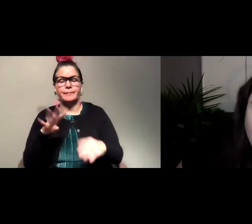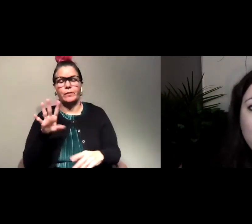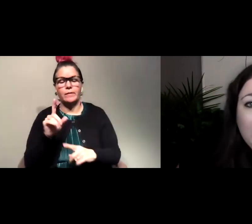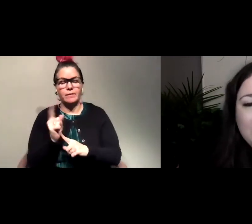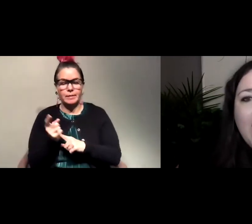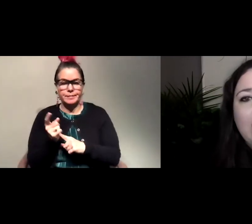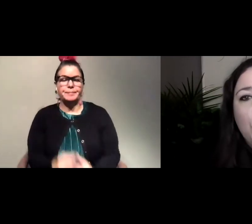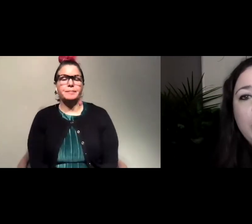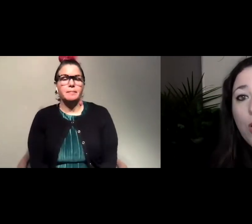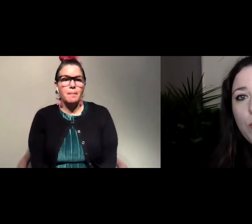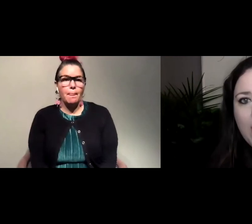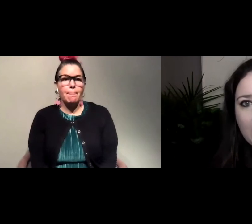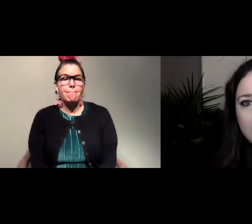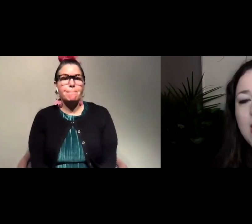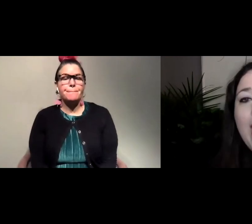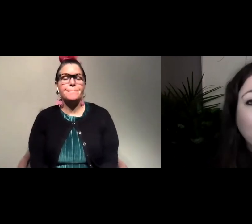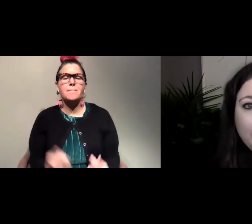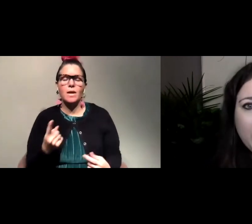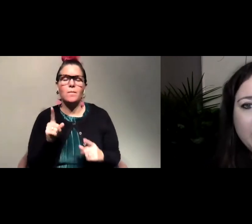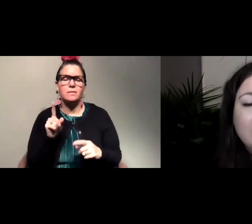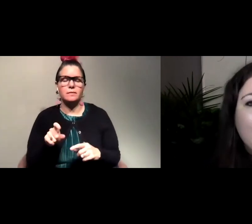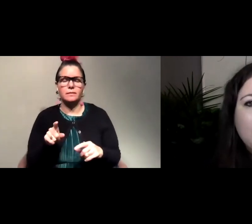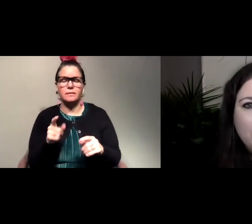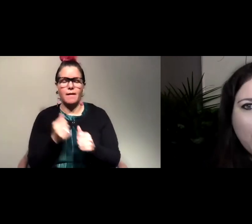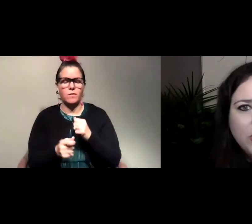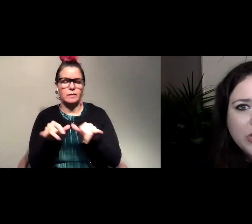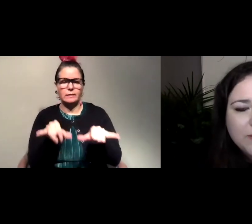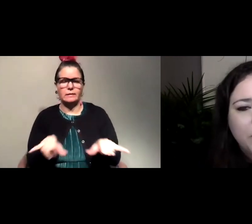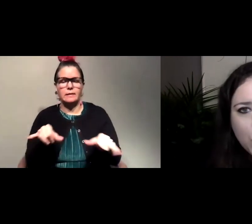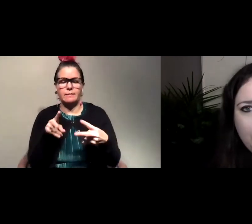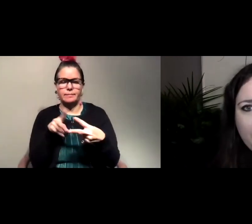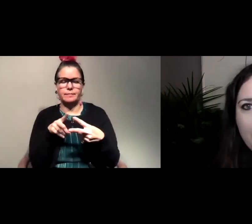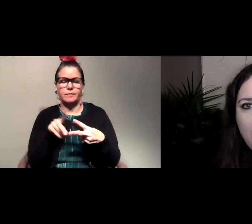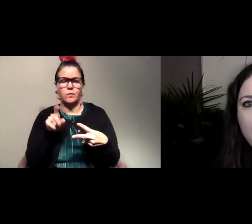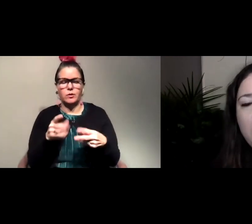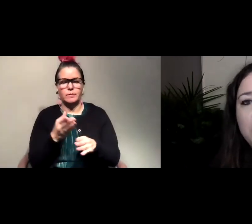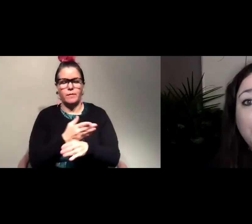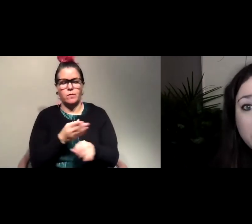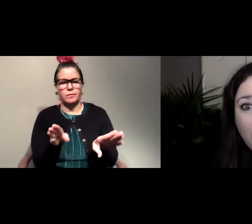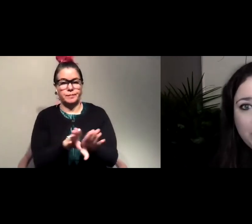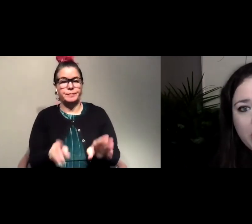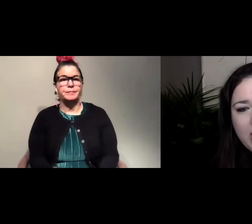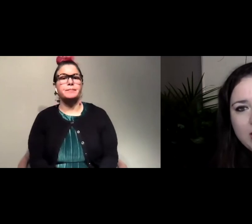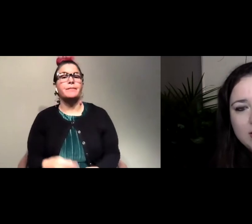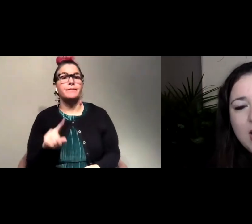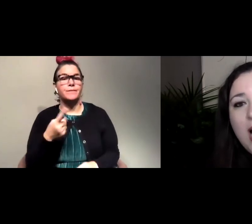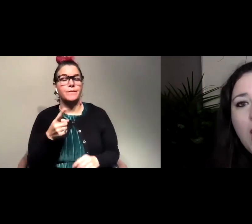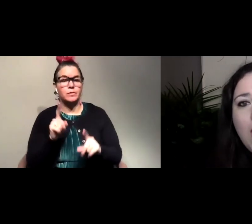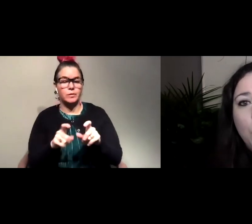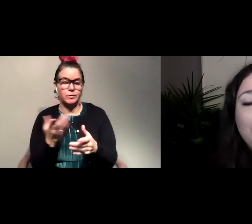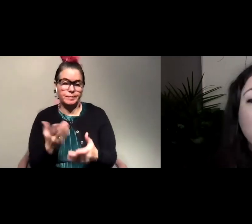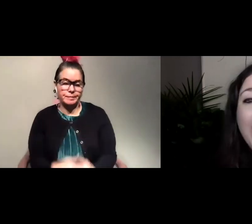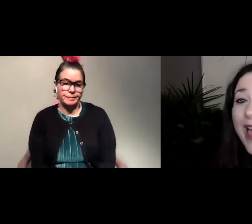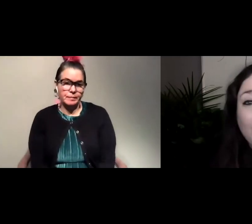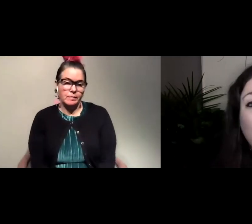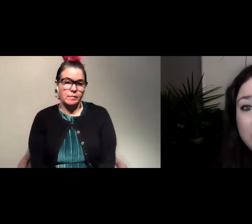45 minutes, and we always ask everybody the same two questions before we wrap up. The first question is, uh,